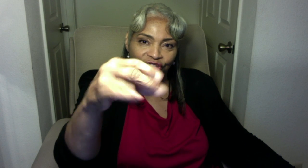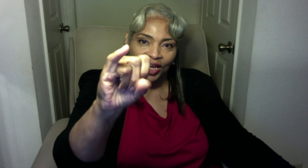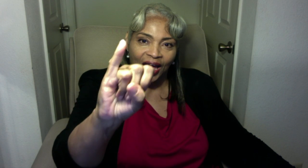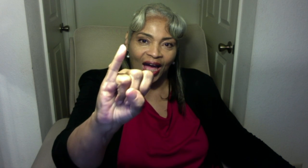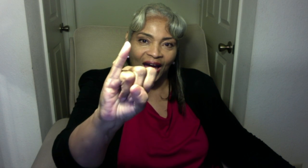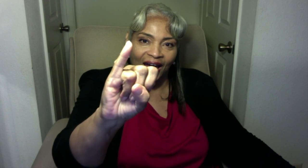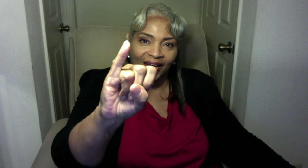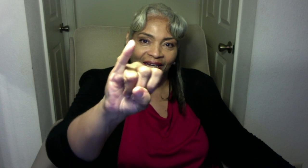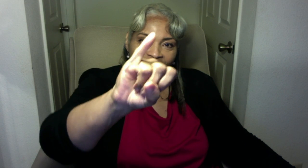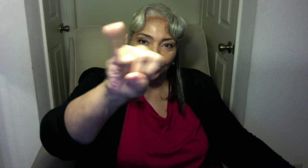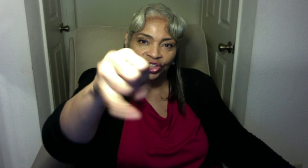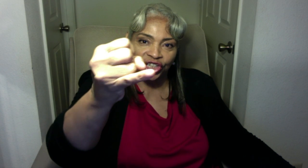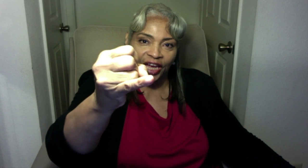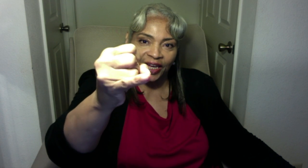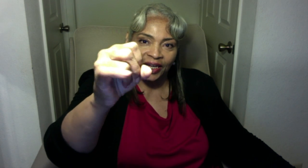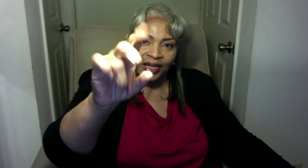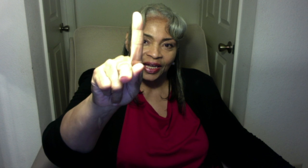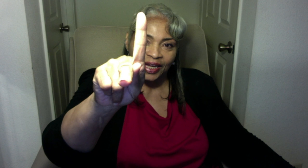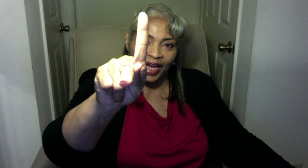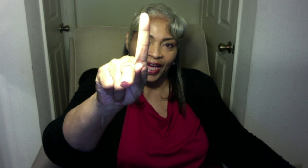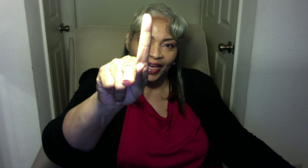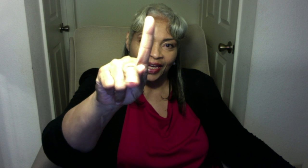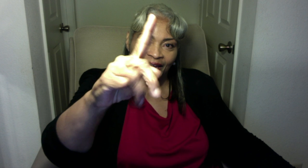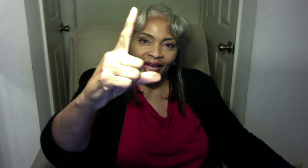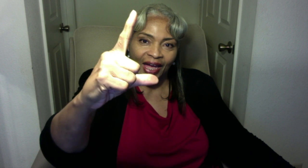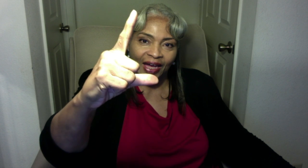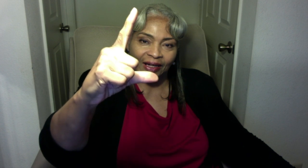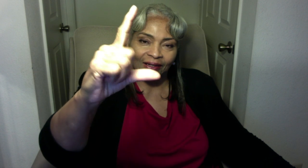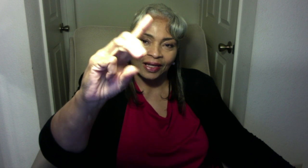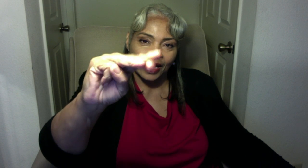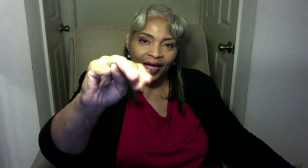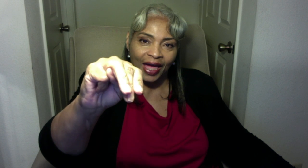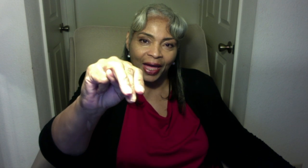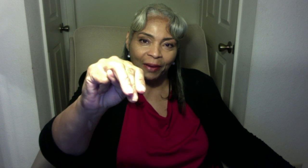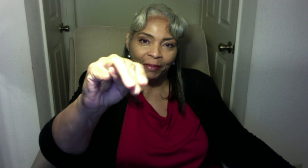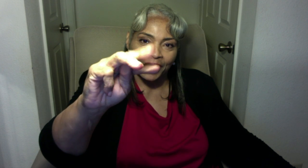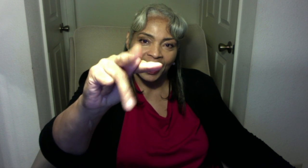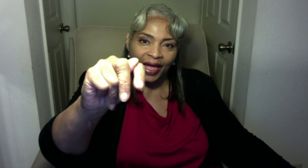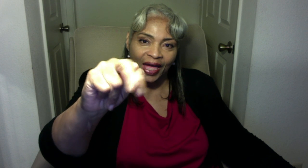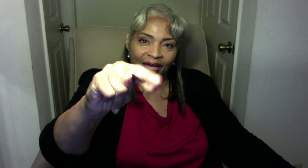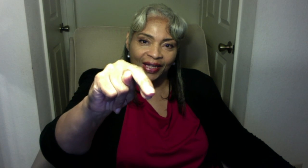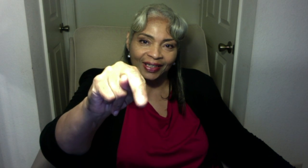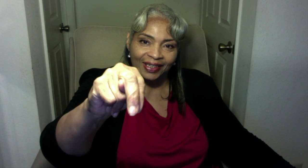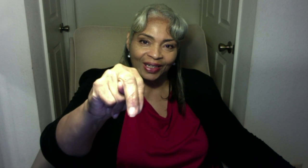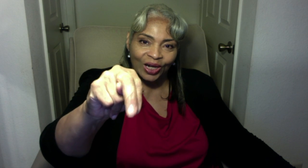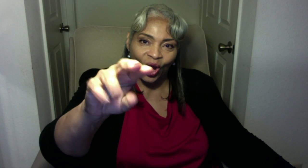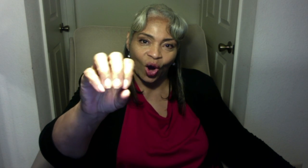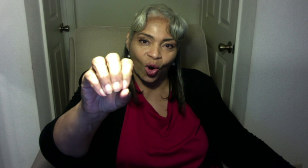I, J, K, L, M, N, O,